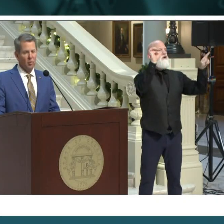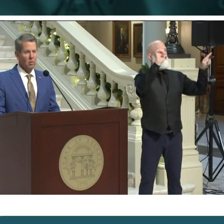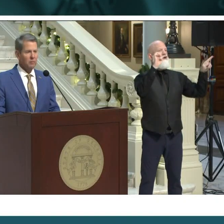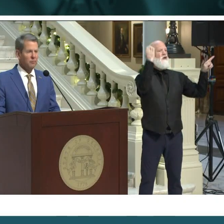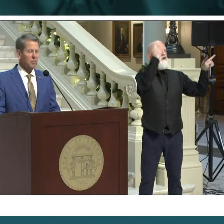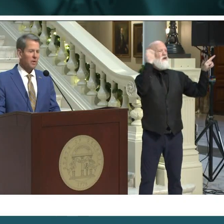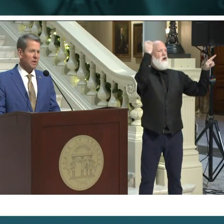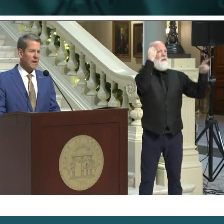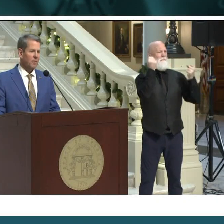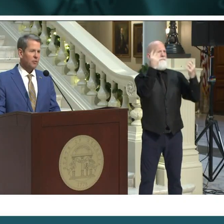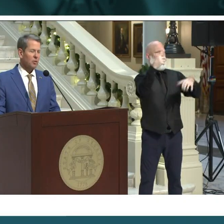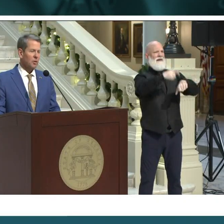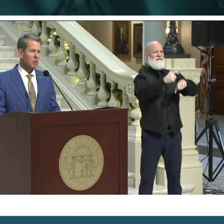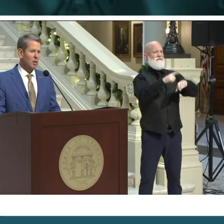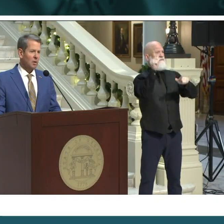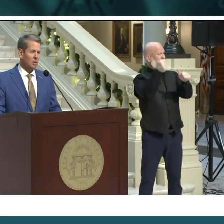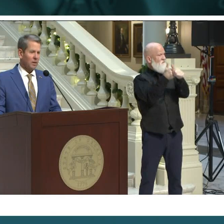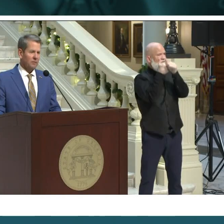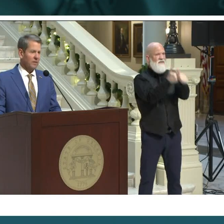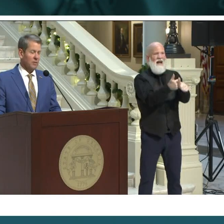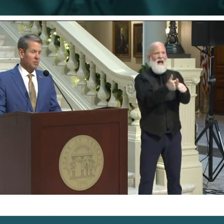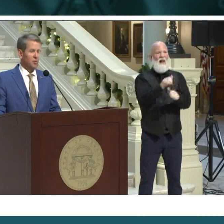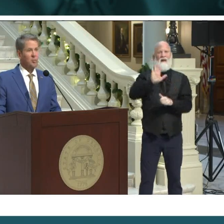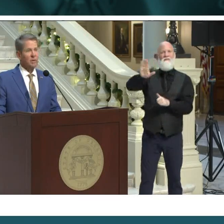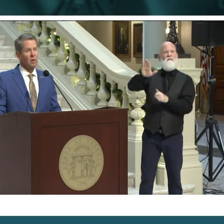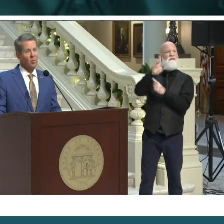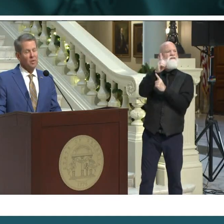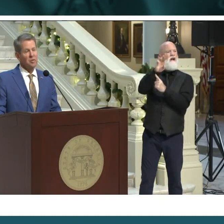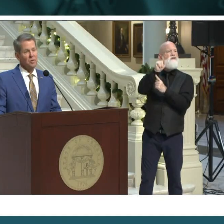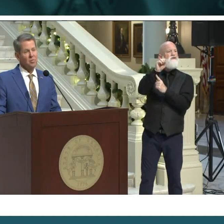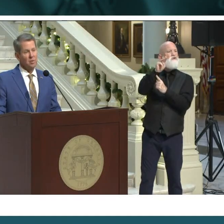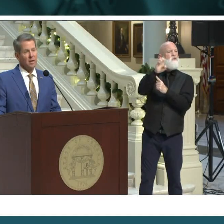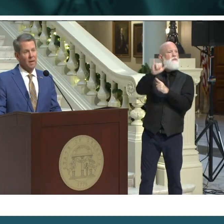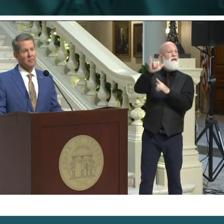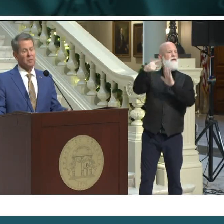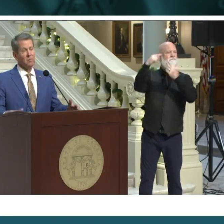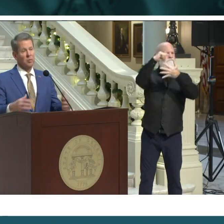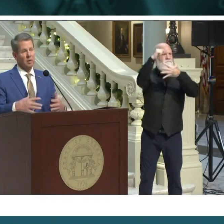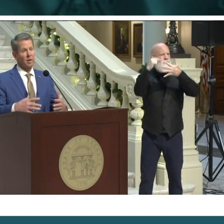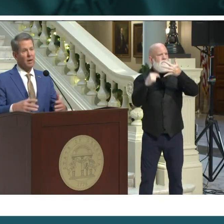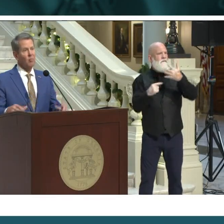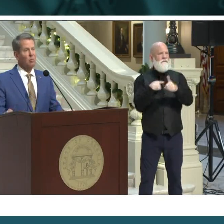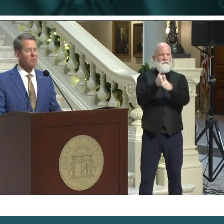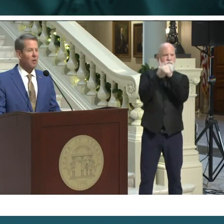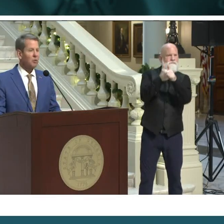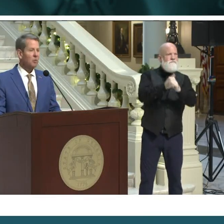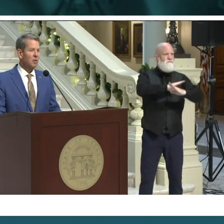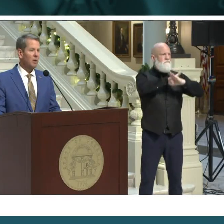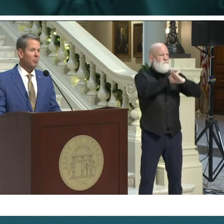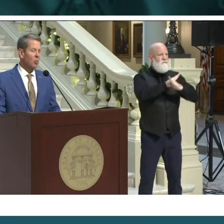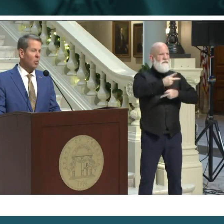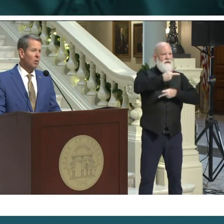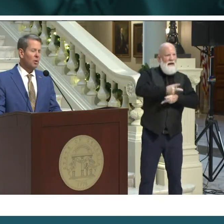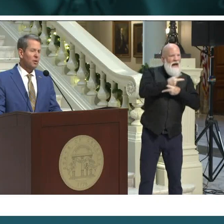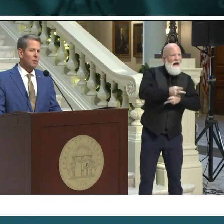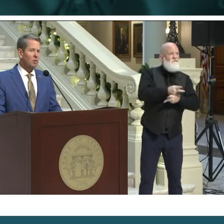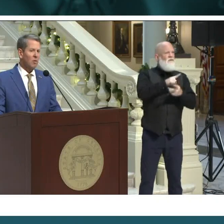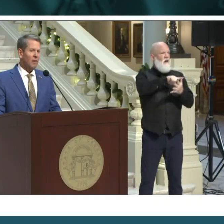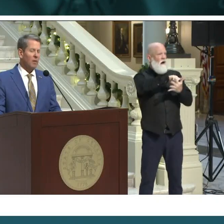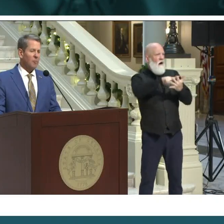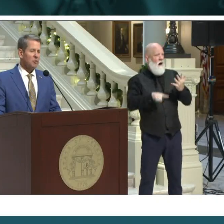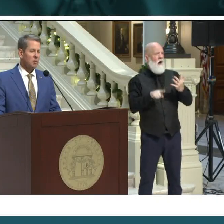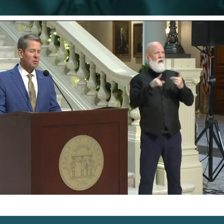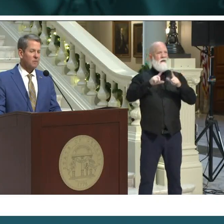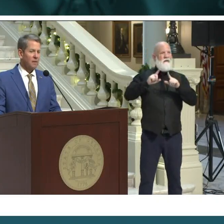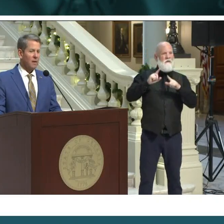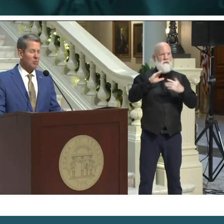before and after and like there's been no issues with that. Obviously, when you got a lot more volume in the airport, you